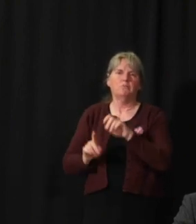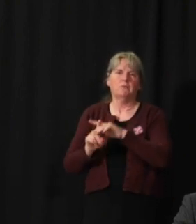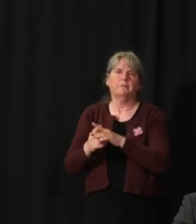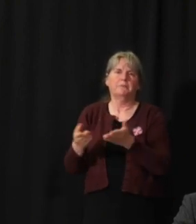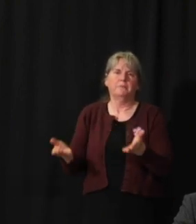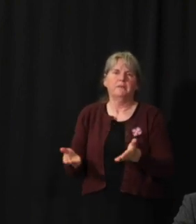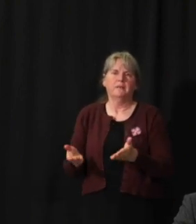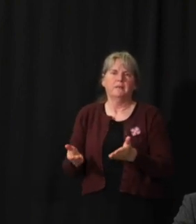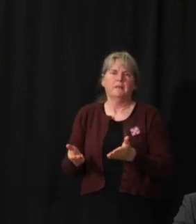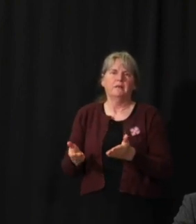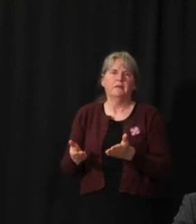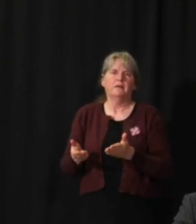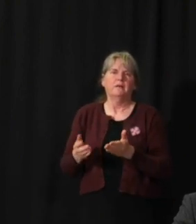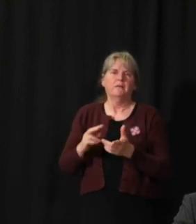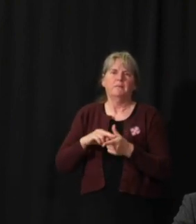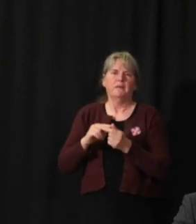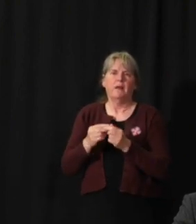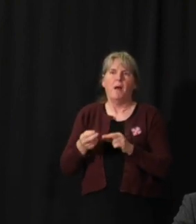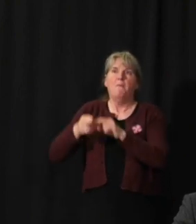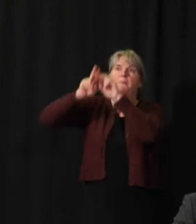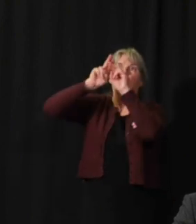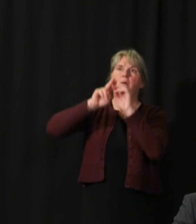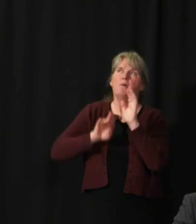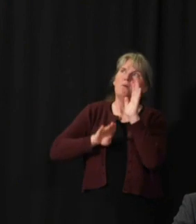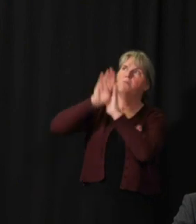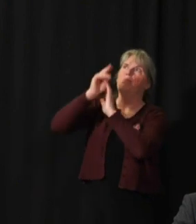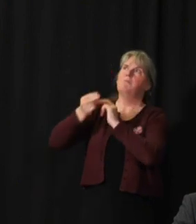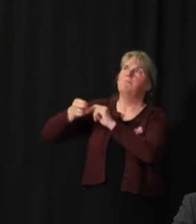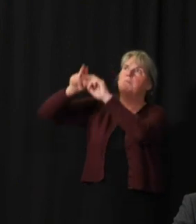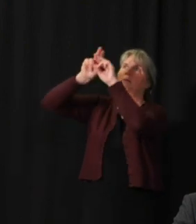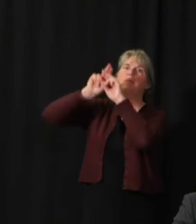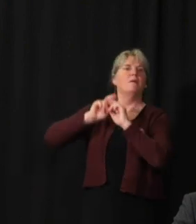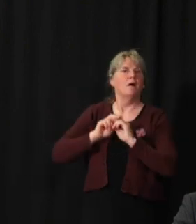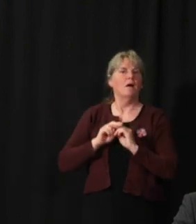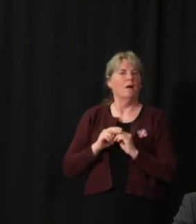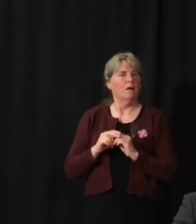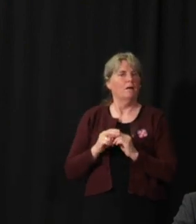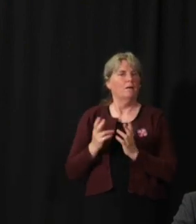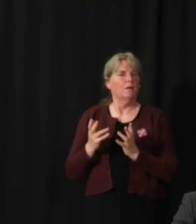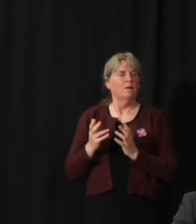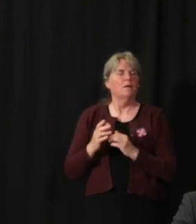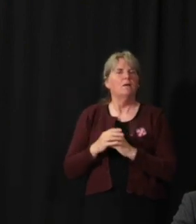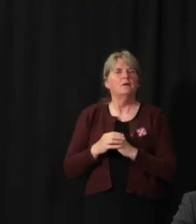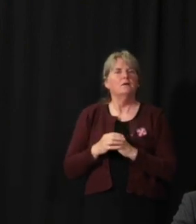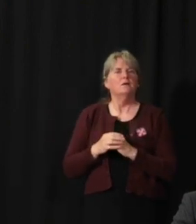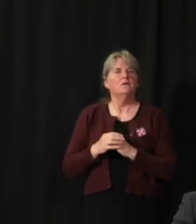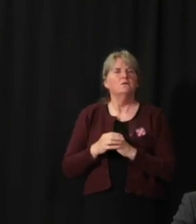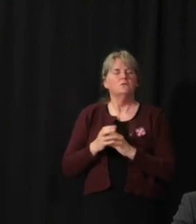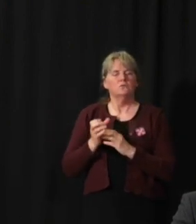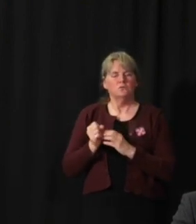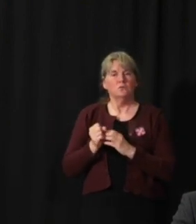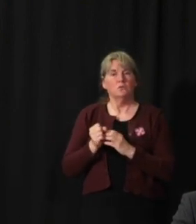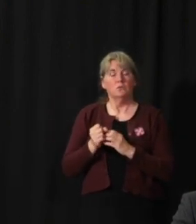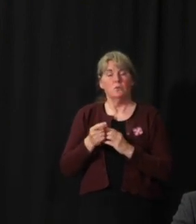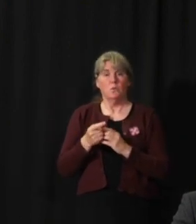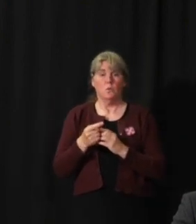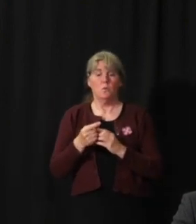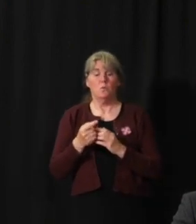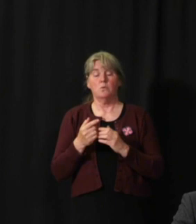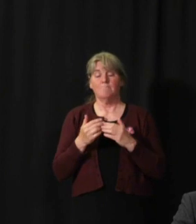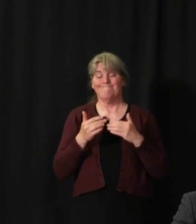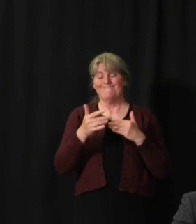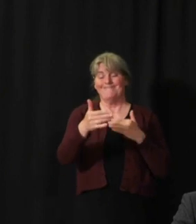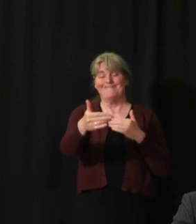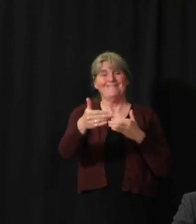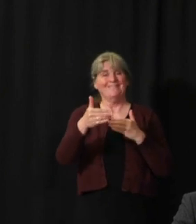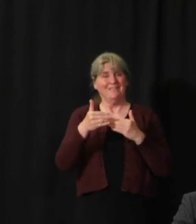extinguish, we can extinguish the epidemic. So as we're looking ahead, we're